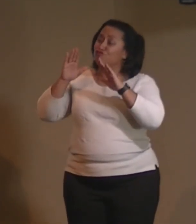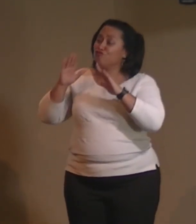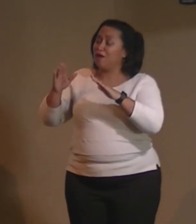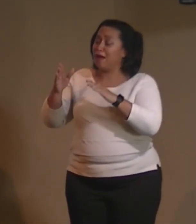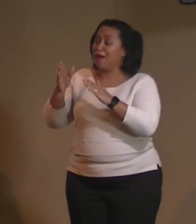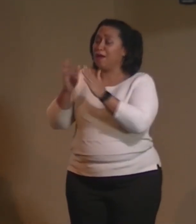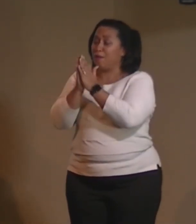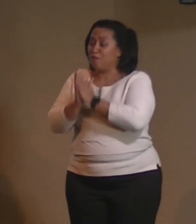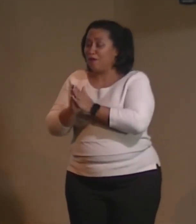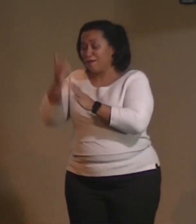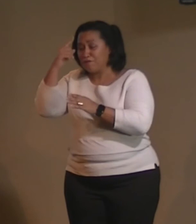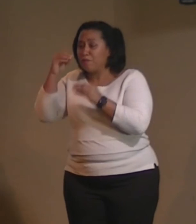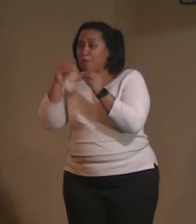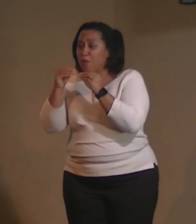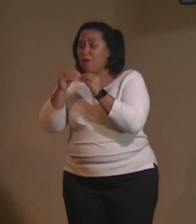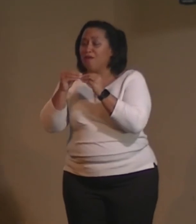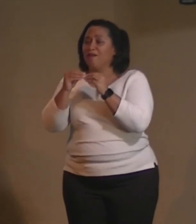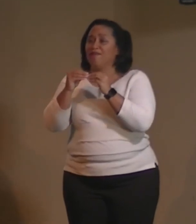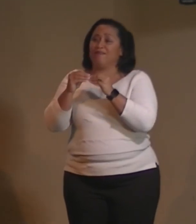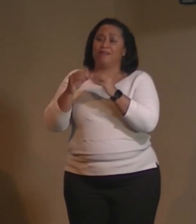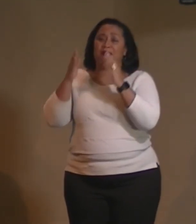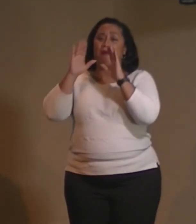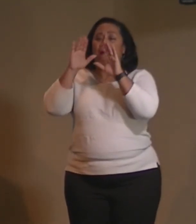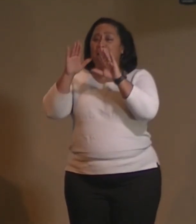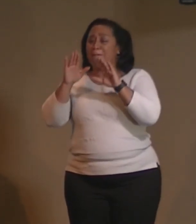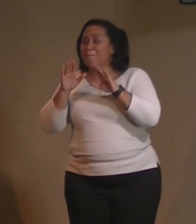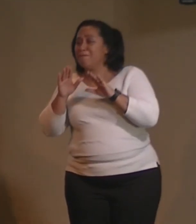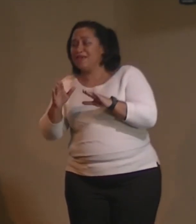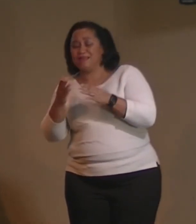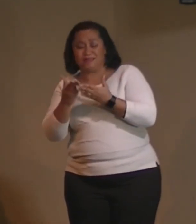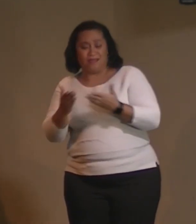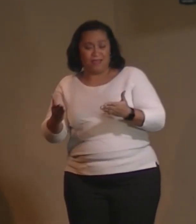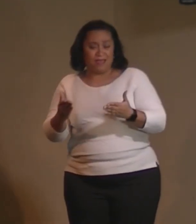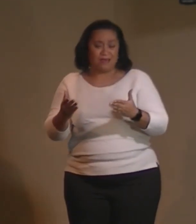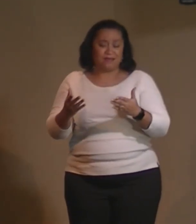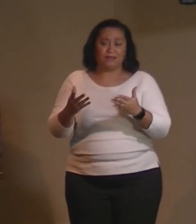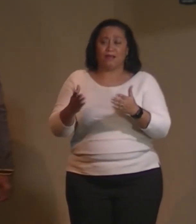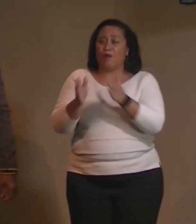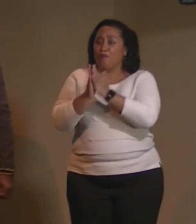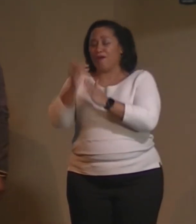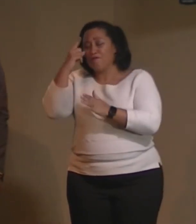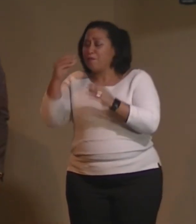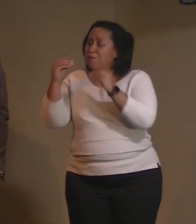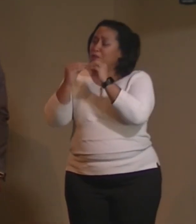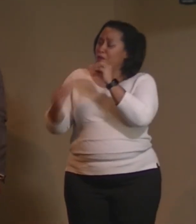amazing, pray for more and even more. Mary Ann, amazing, oh, more and even more.